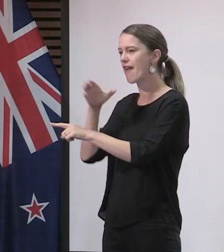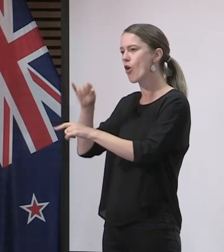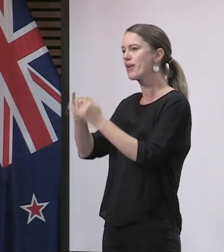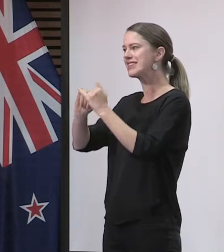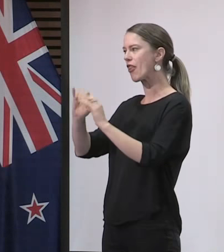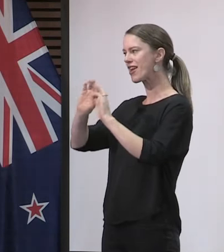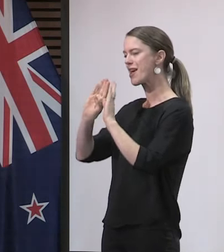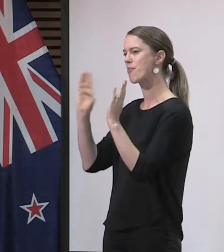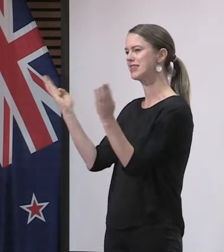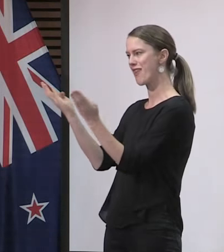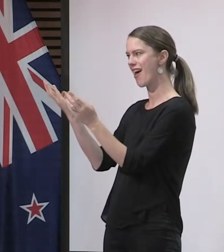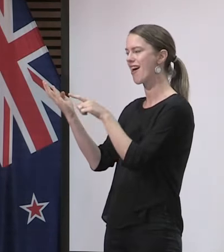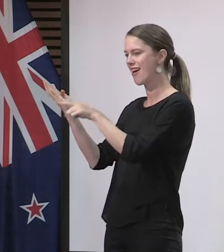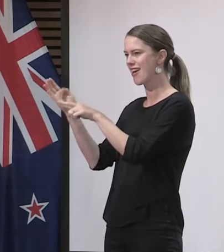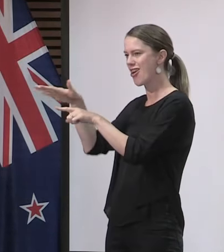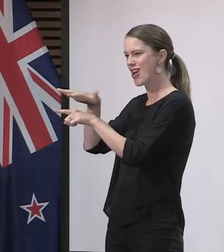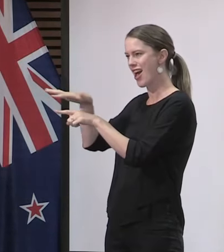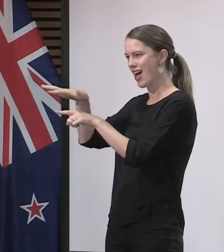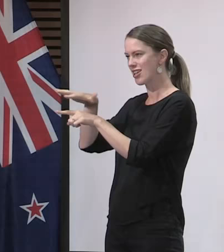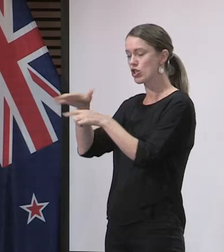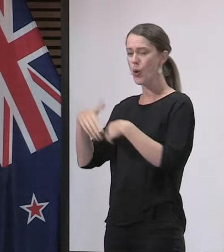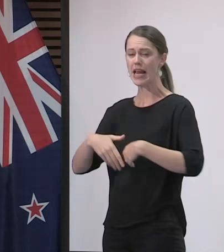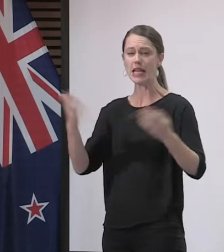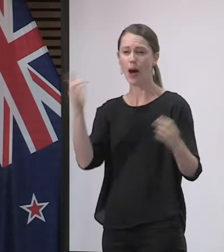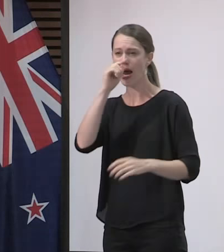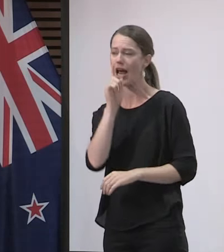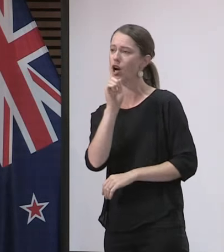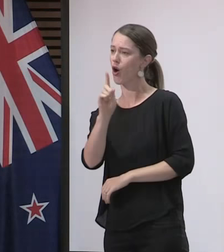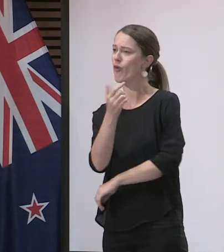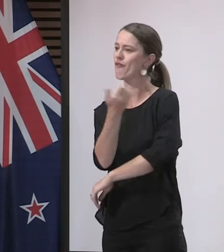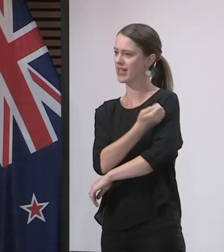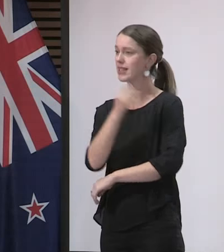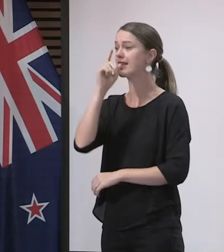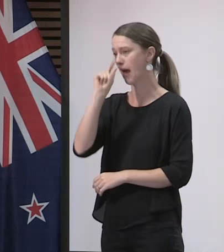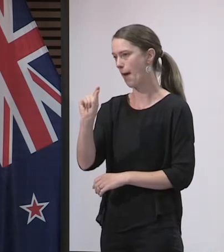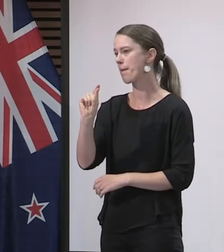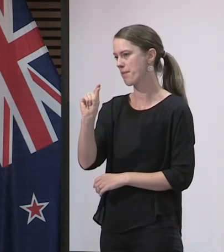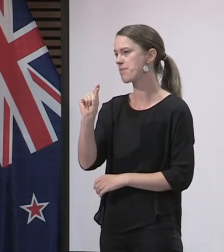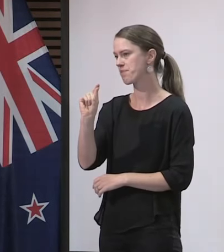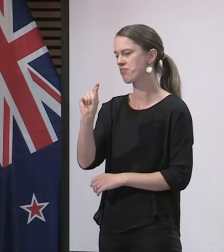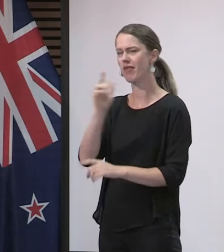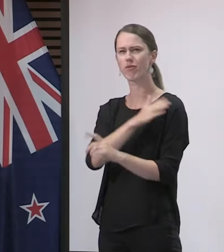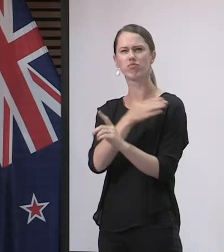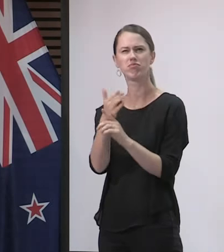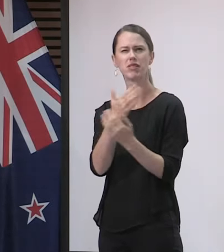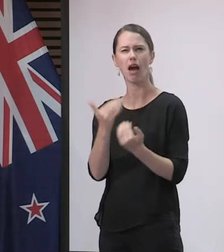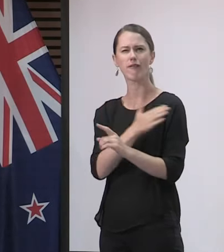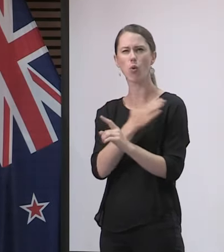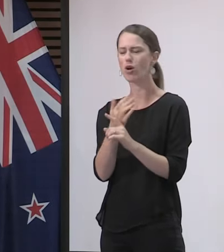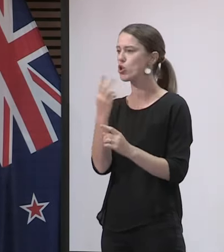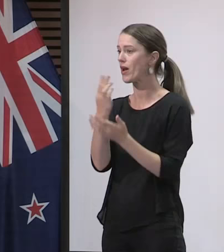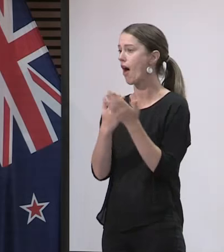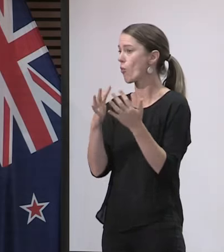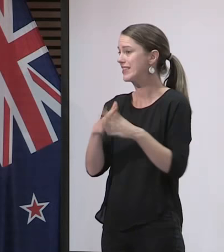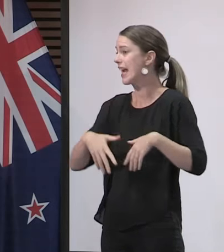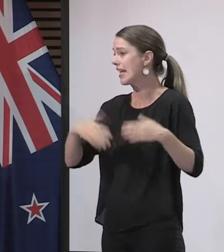Hemisphere vaccine, and that's now been open for everyone to be able to get vaccinated for the last two and a half weeks.